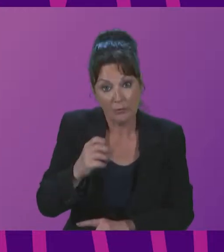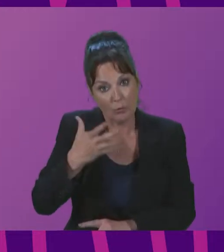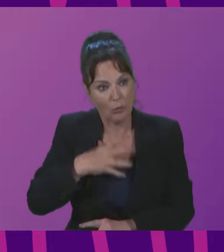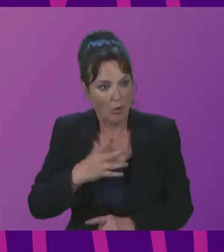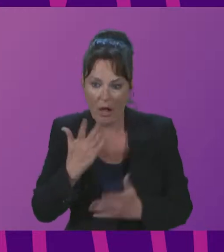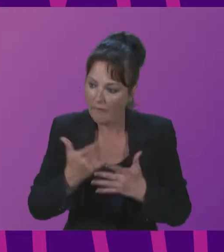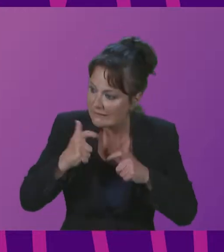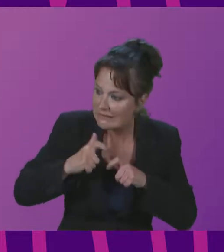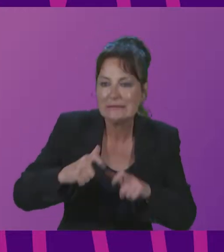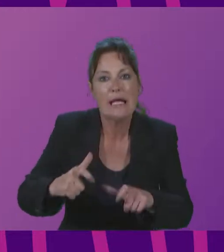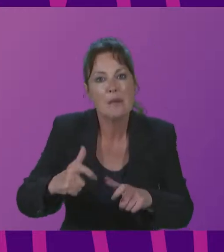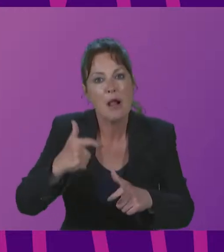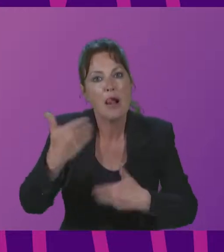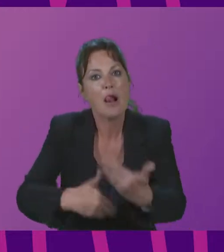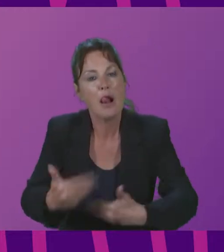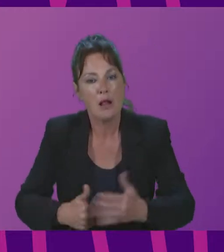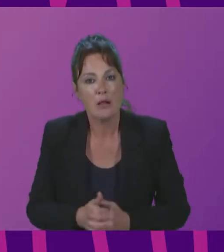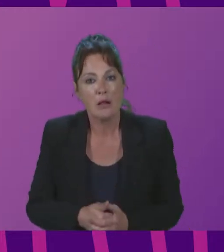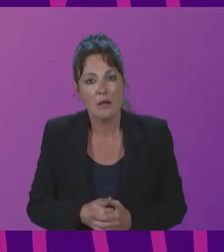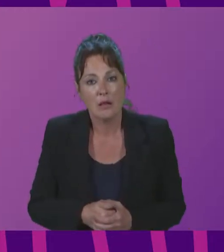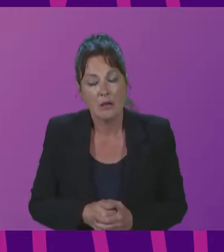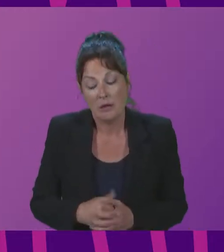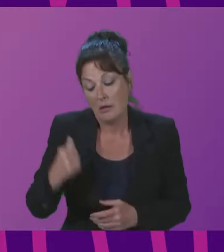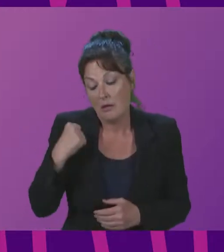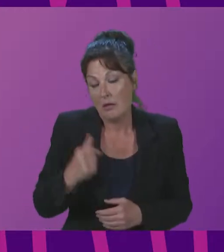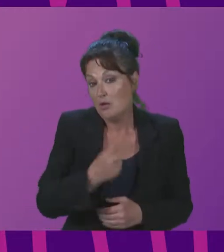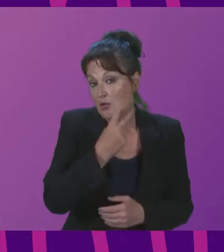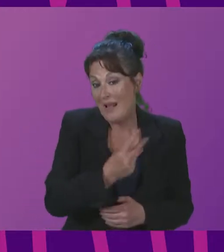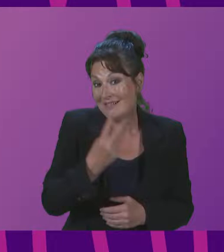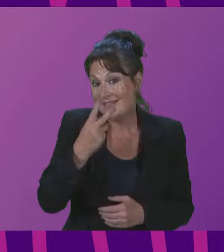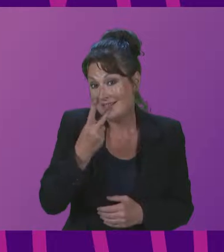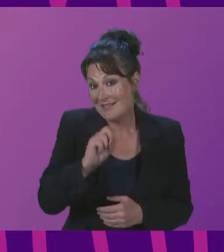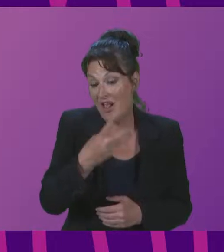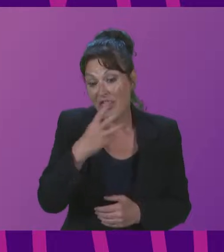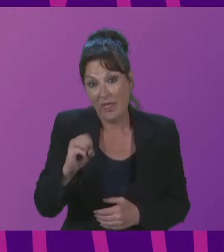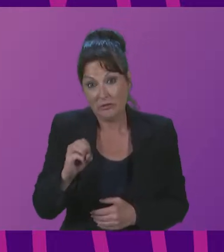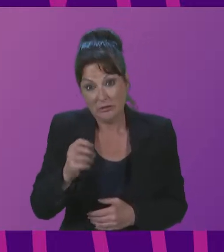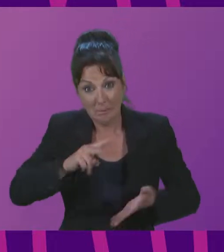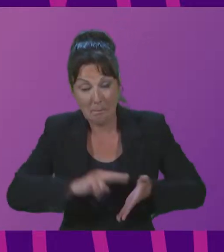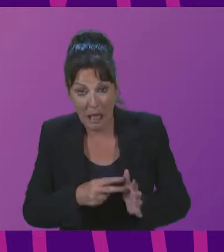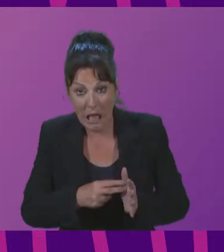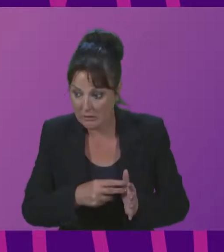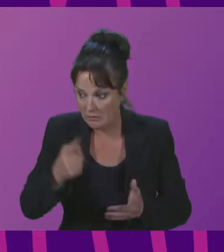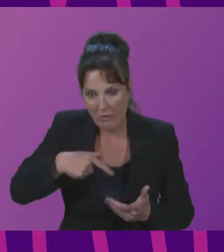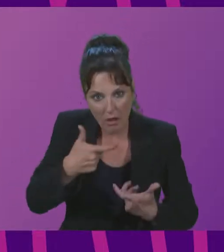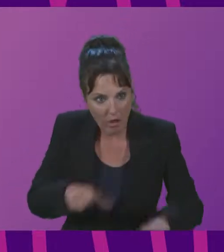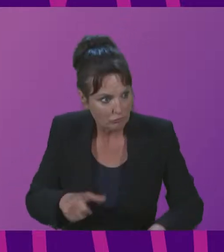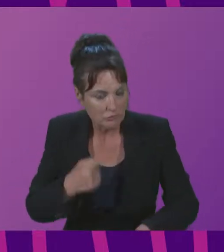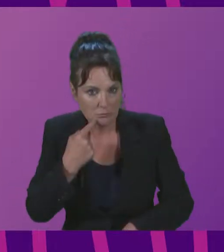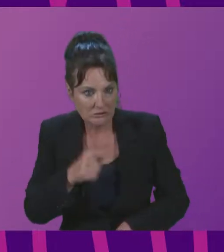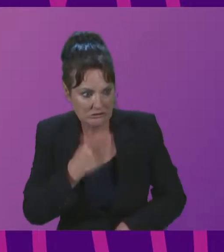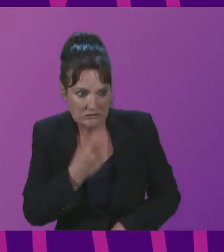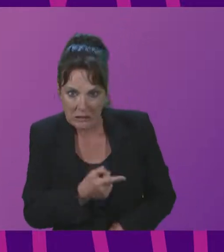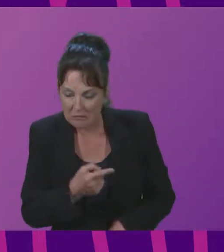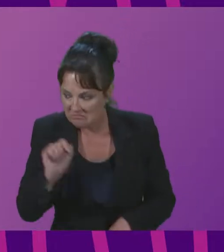In their voluntary national reviews on the implementation of the 2030 Agenda, countries are increasingly reporting on the broader